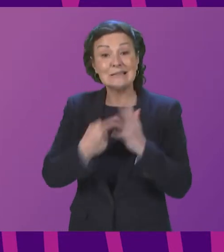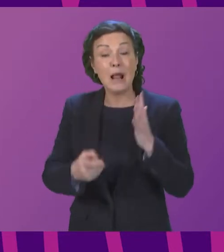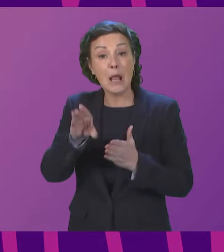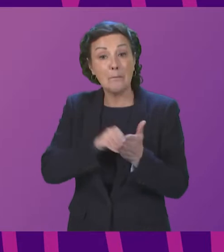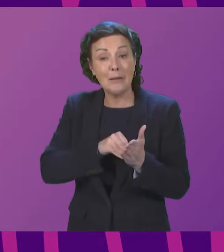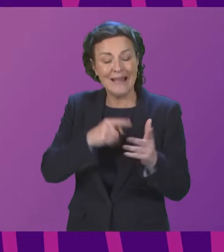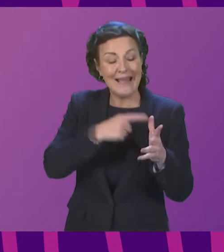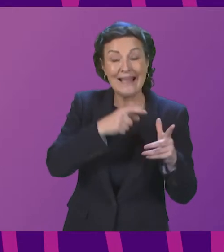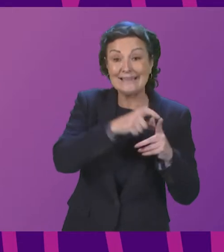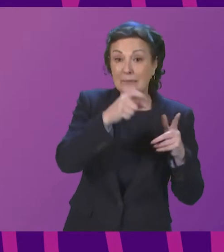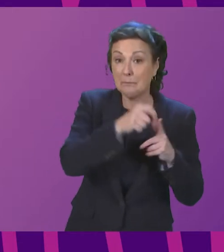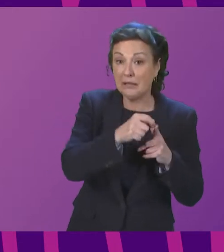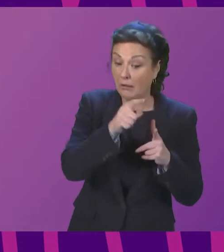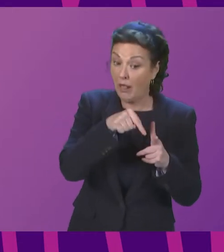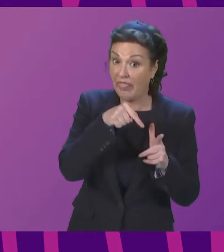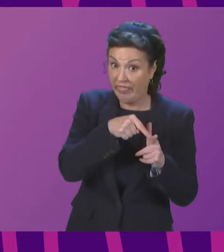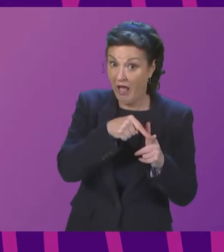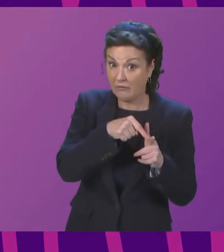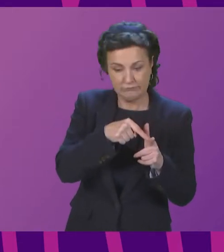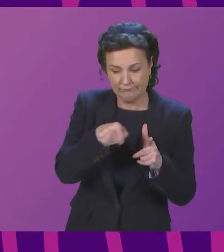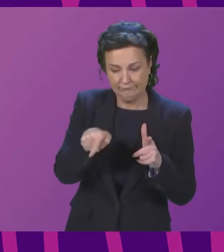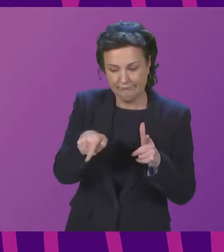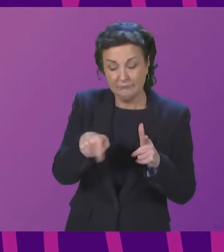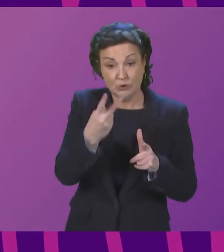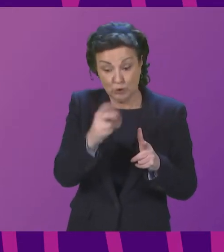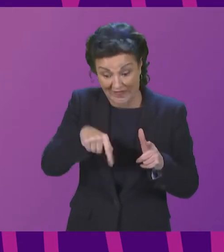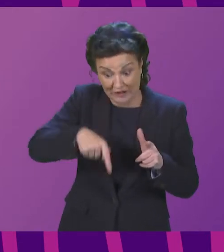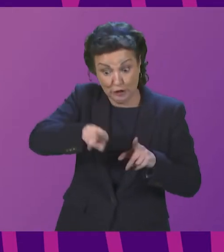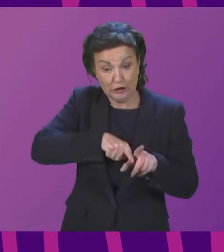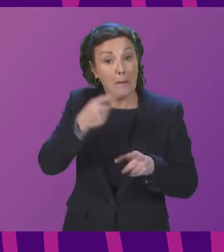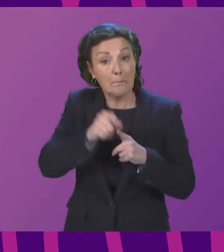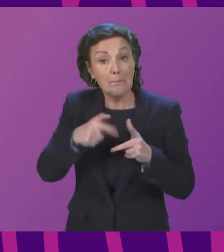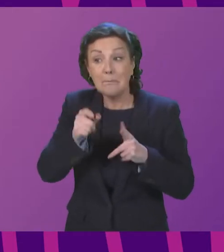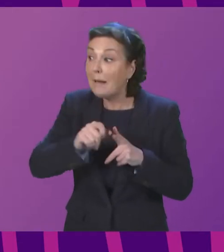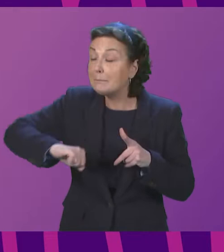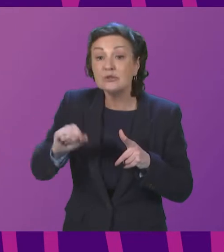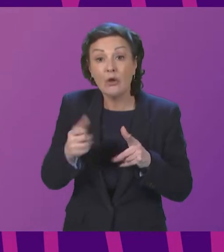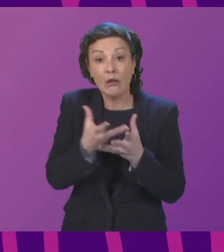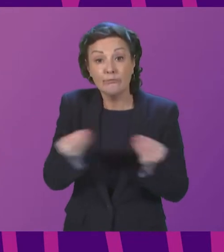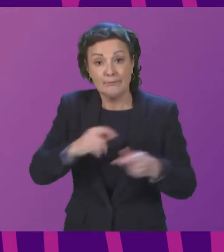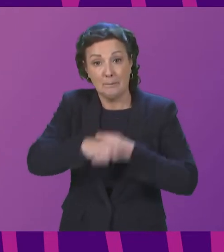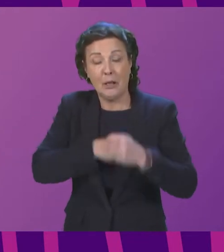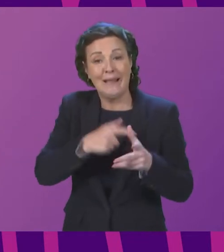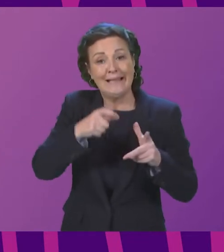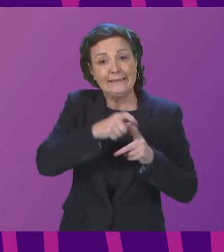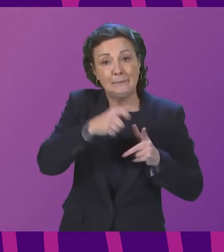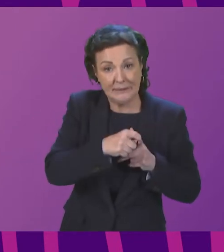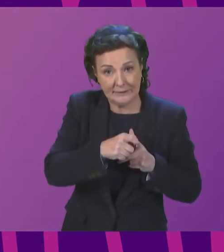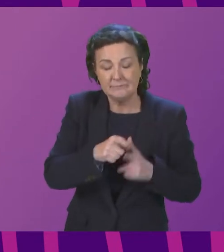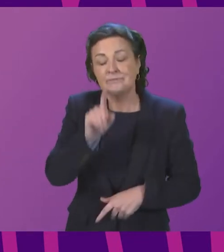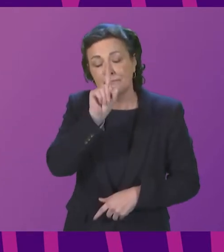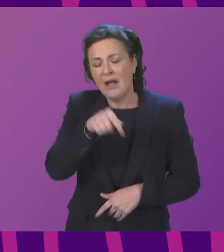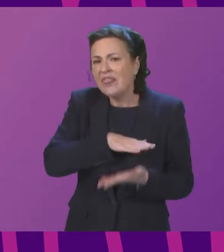the personal independence payment, PIP, in 2022, this year. The Scottish Government's submission states that the definition of terminal